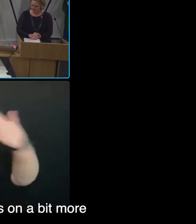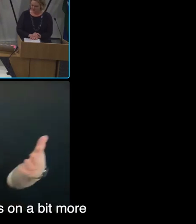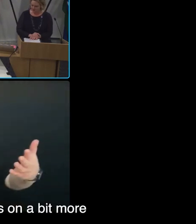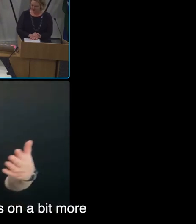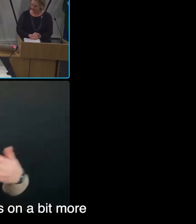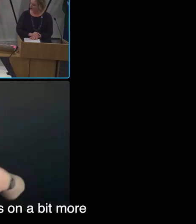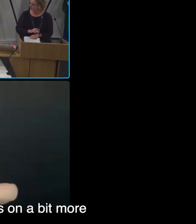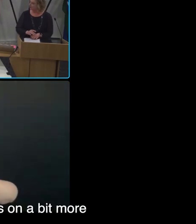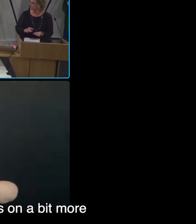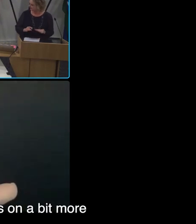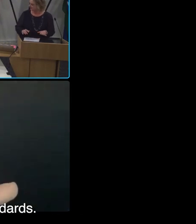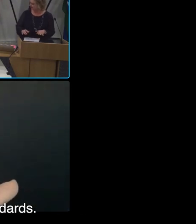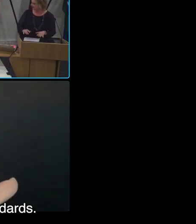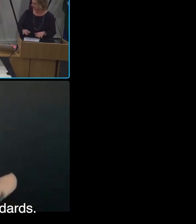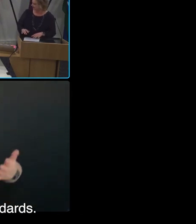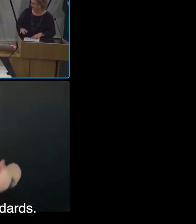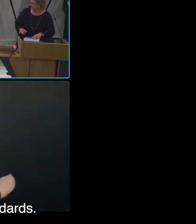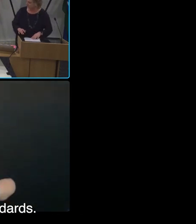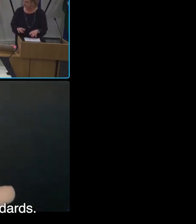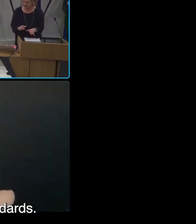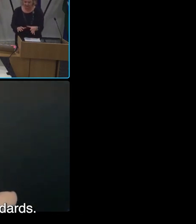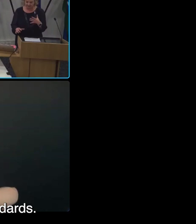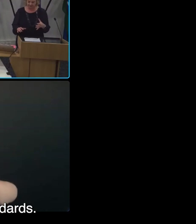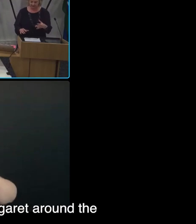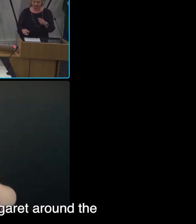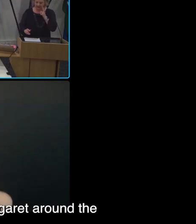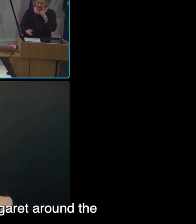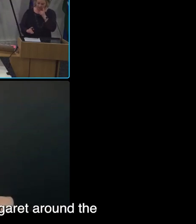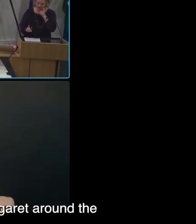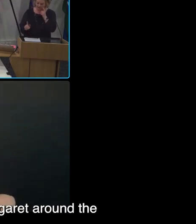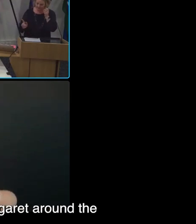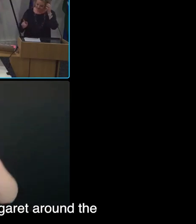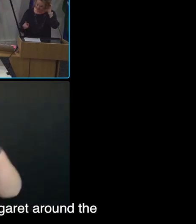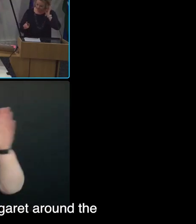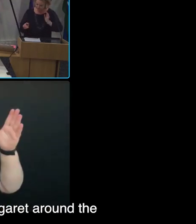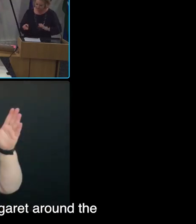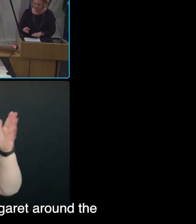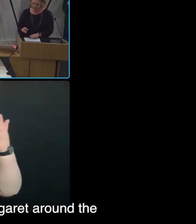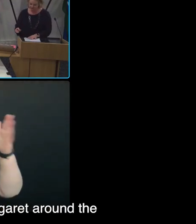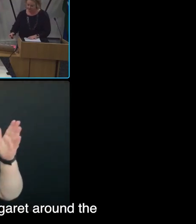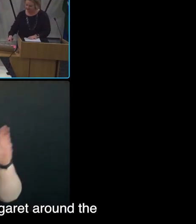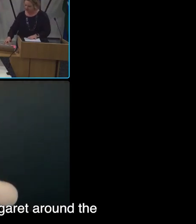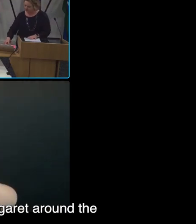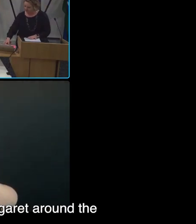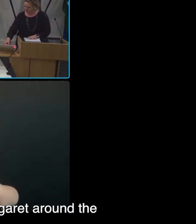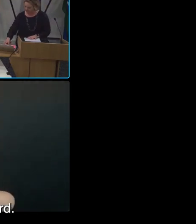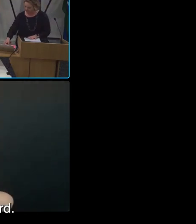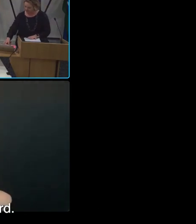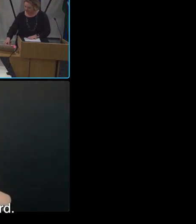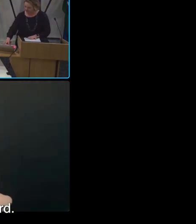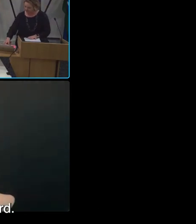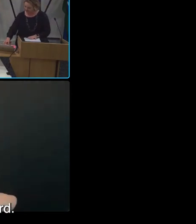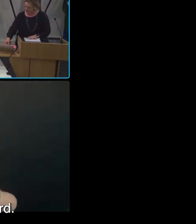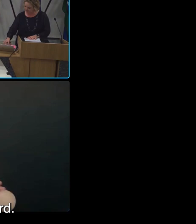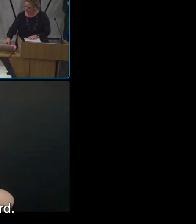We've got a few more questions on a bit more of the detail of the standards, and one in particular for you, Margaret, around the